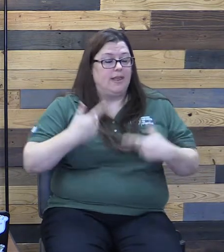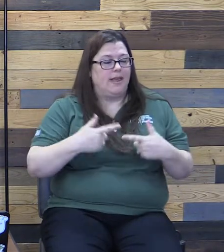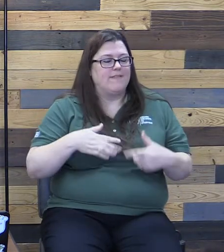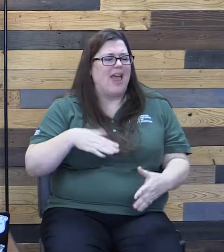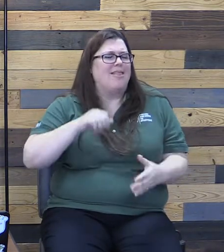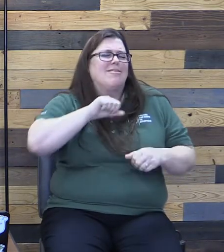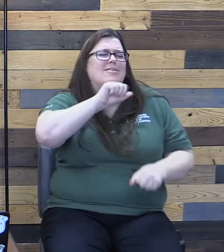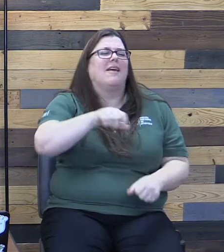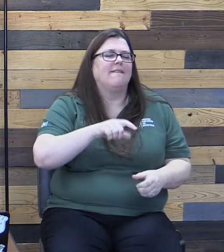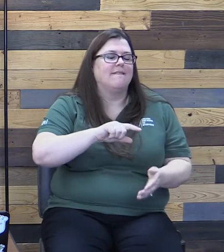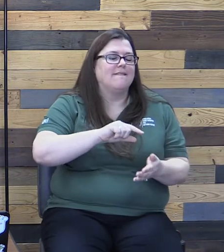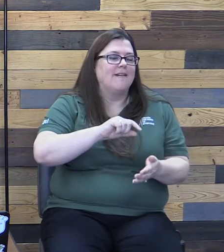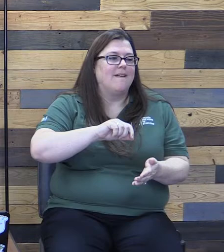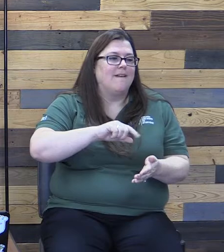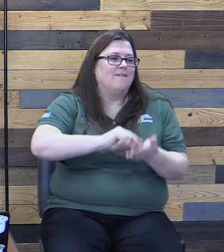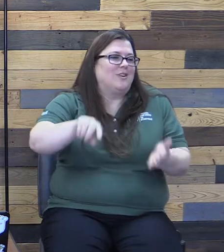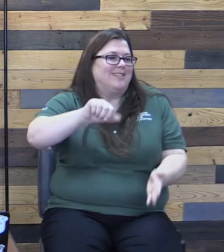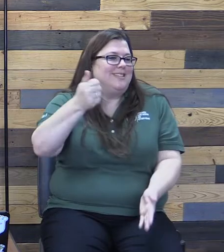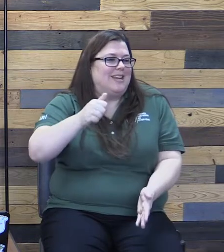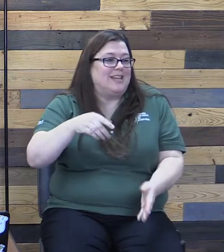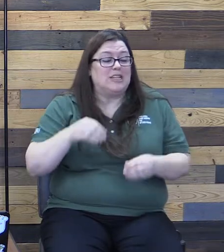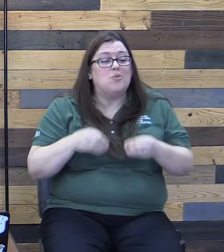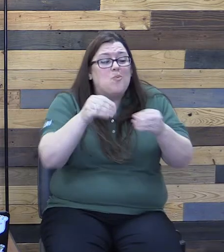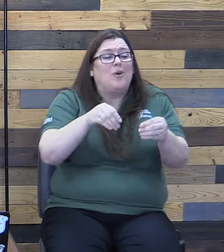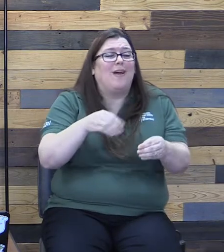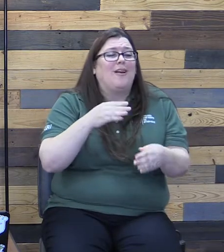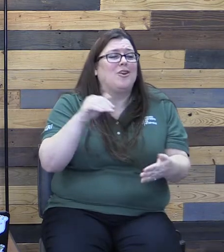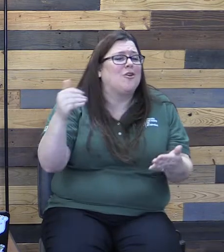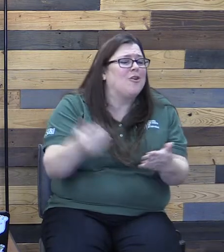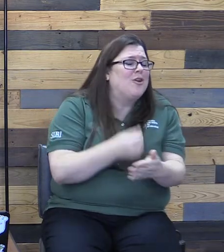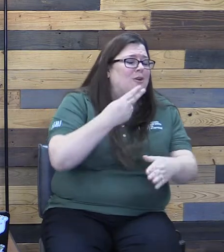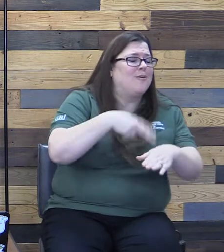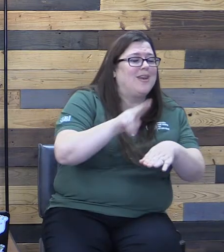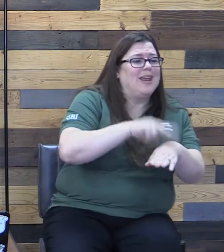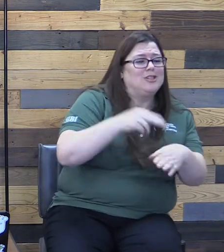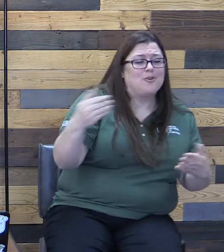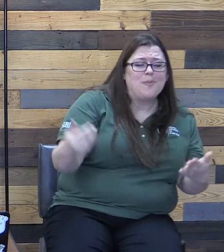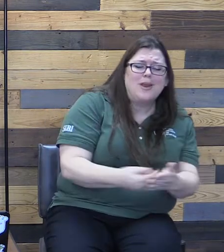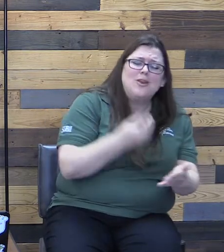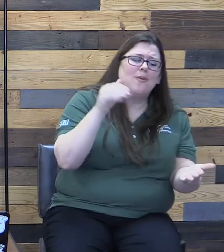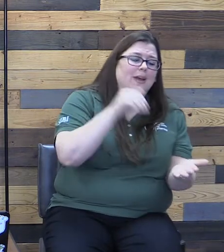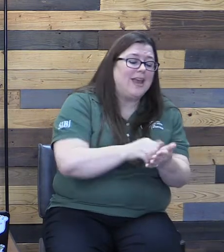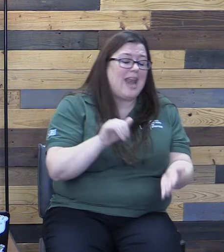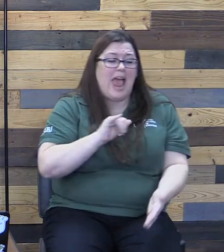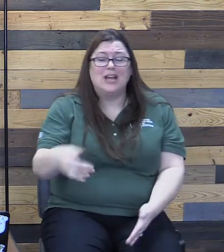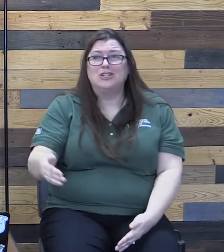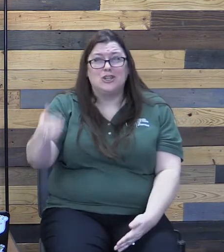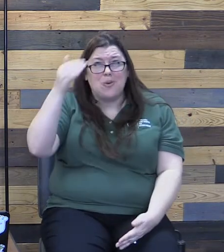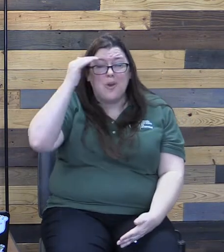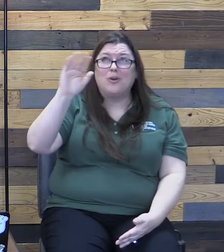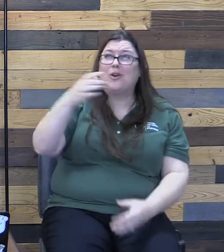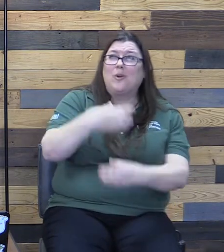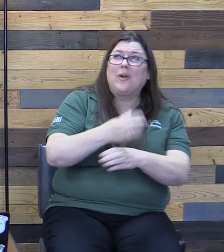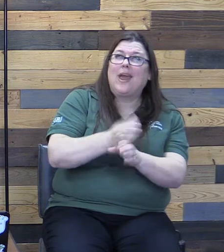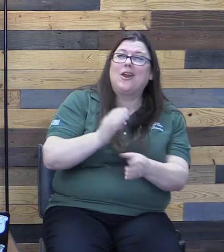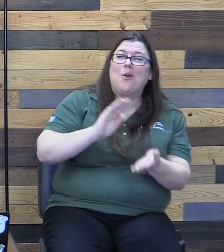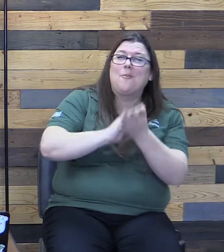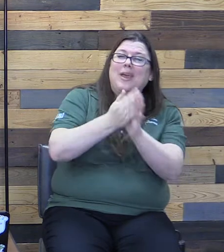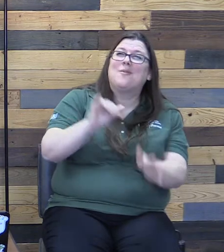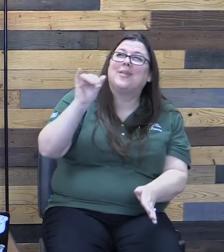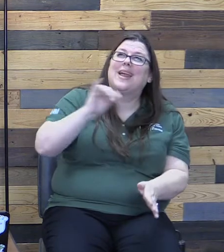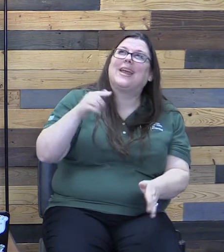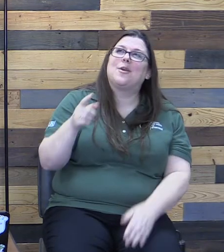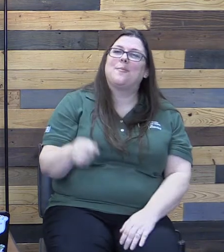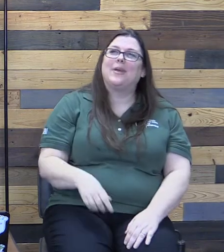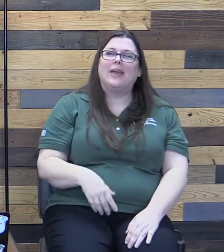verse 10. It says, put on your new nature and be renewed as you learn to know your creator and become like him. It's through the